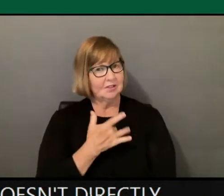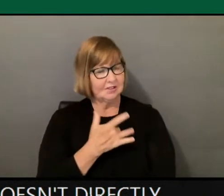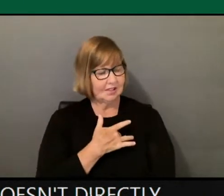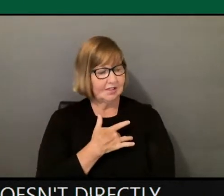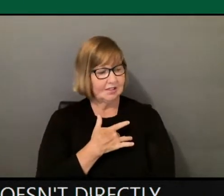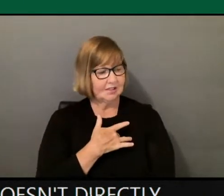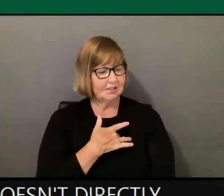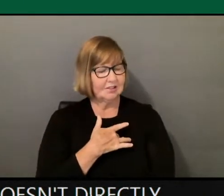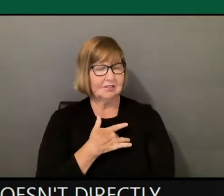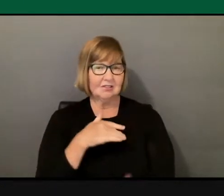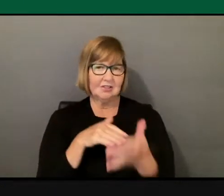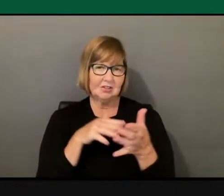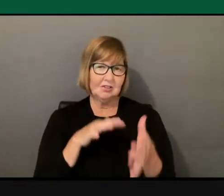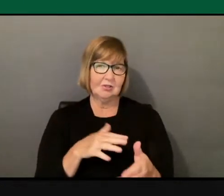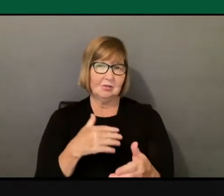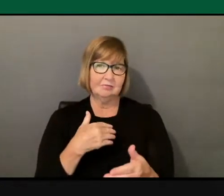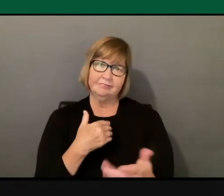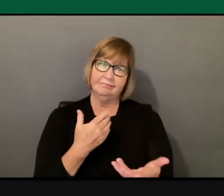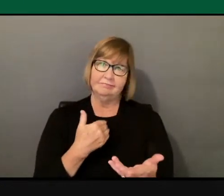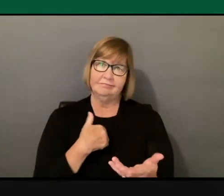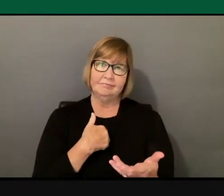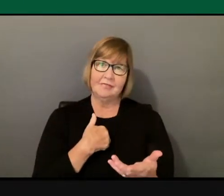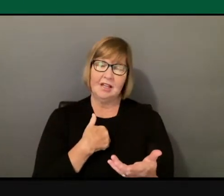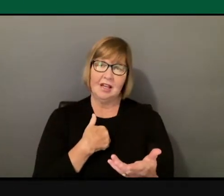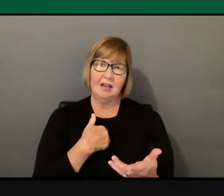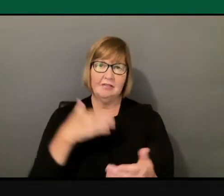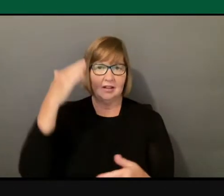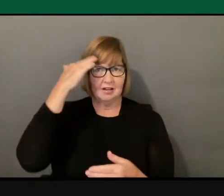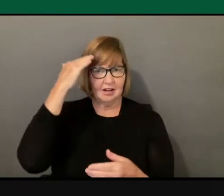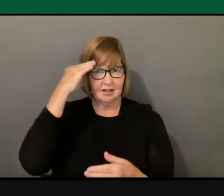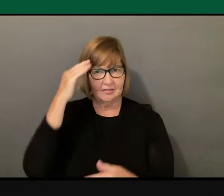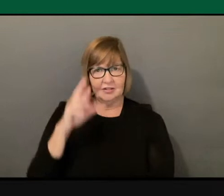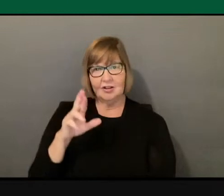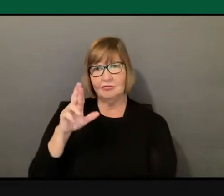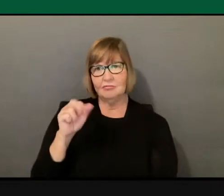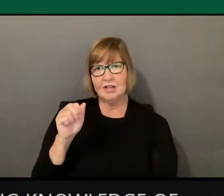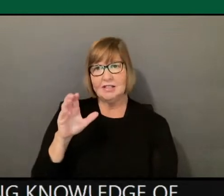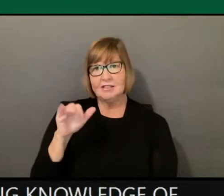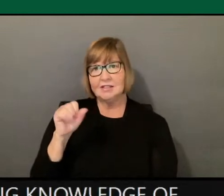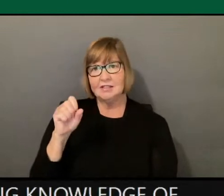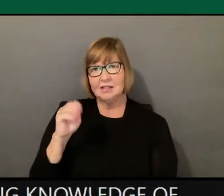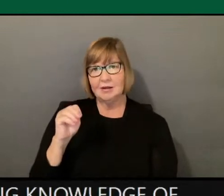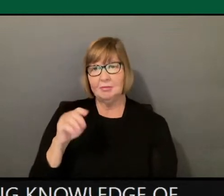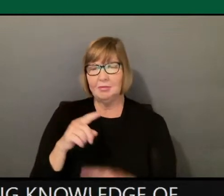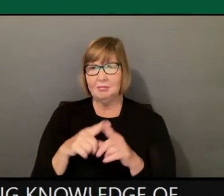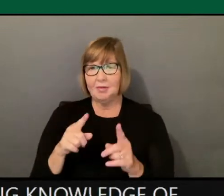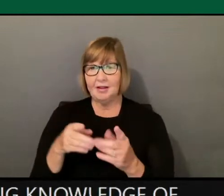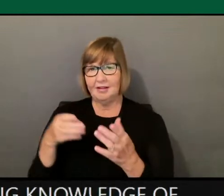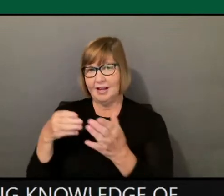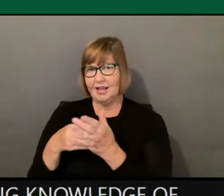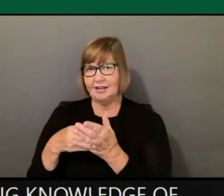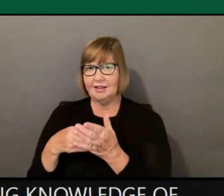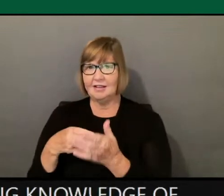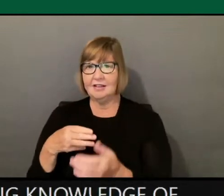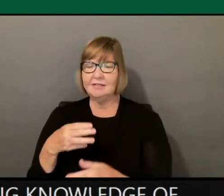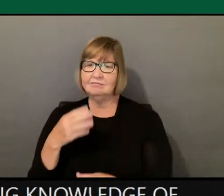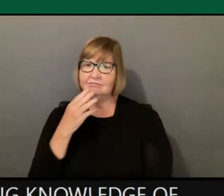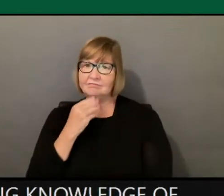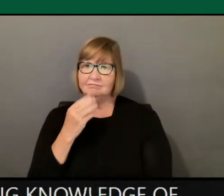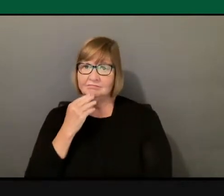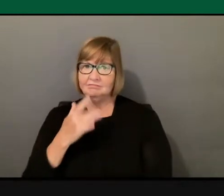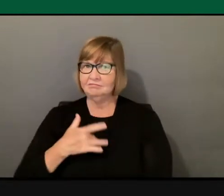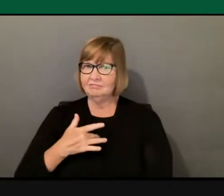have a growing knowledge of racism, but anti-Semitism isn't something they've engaged with. So